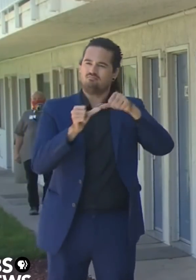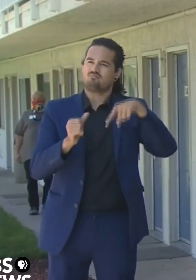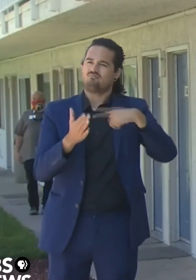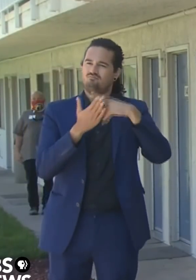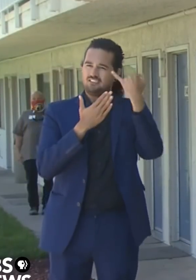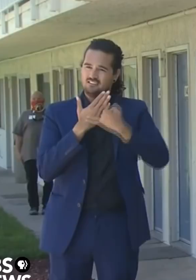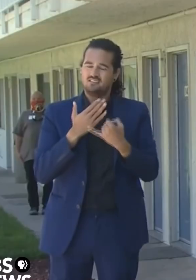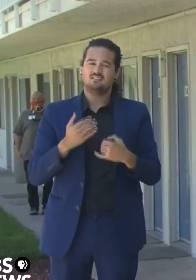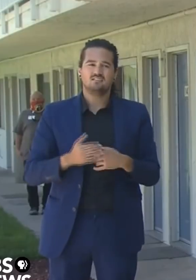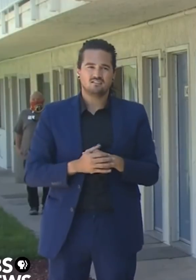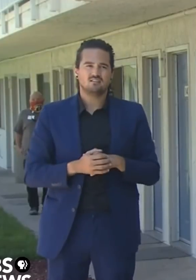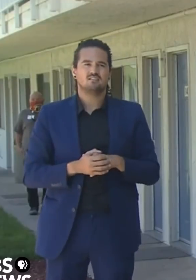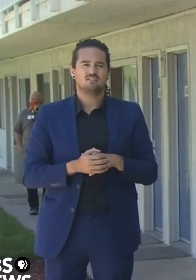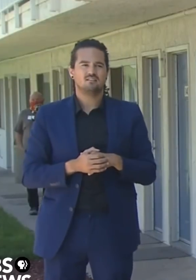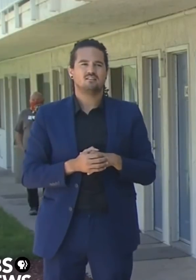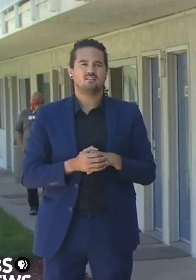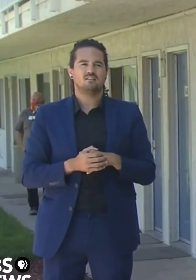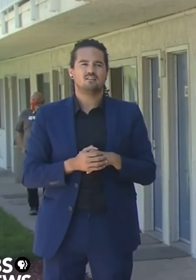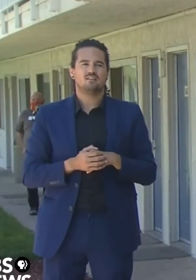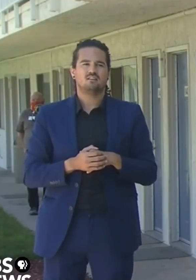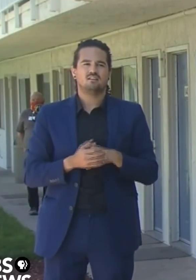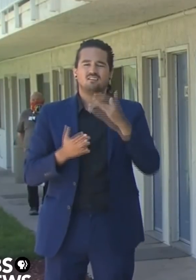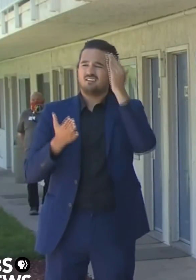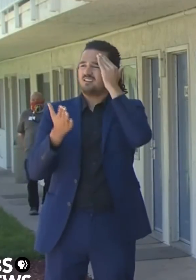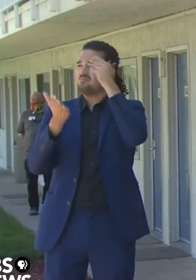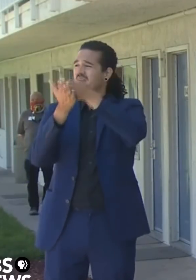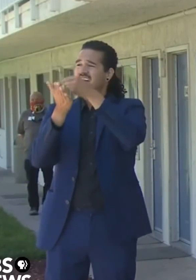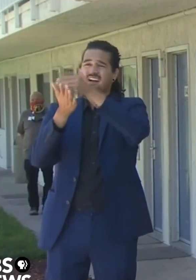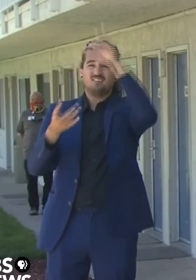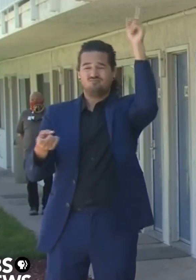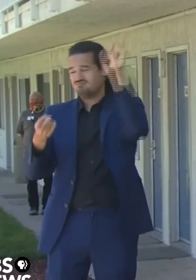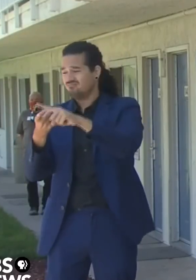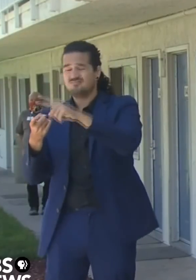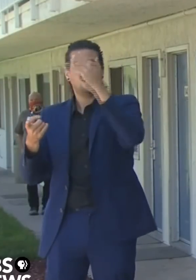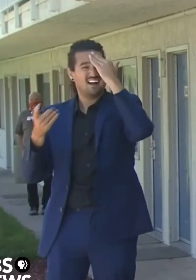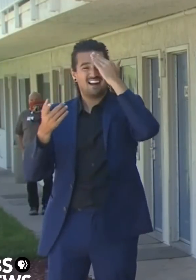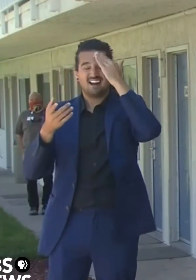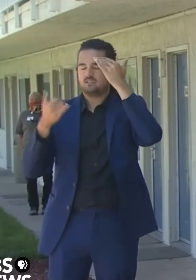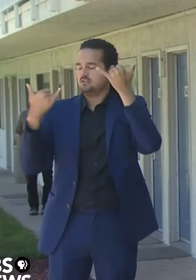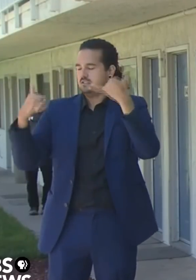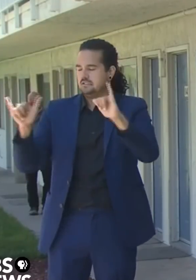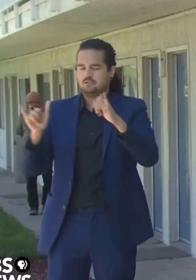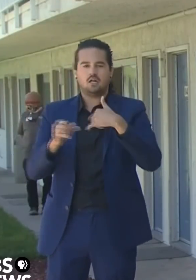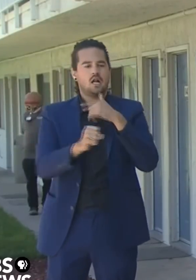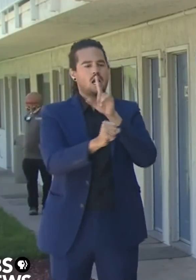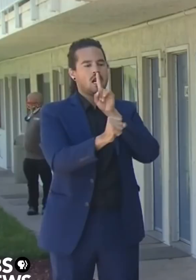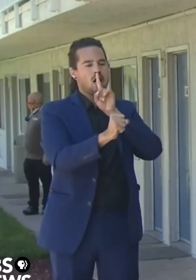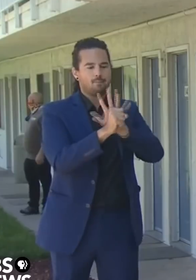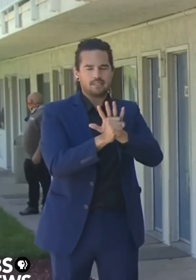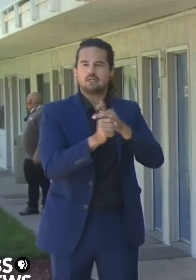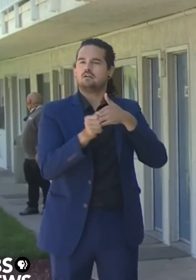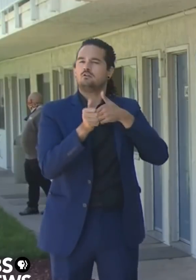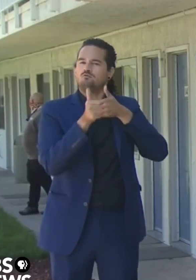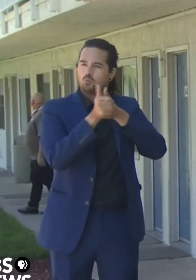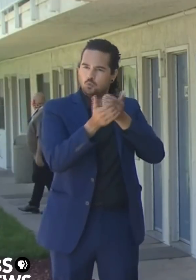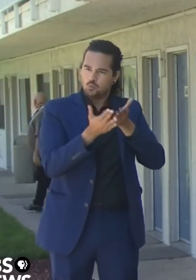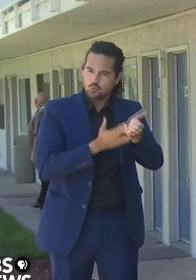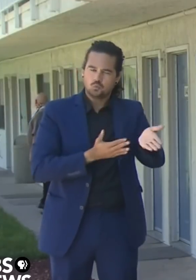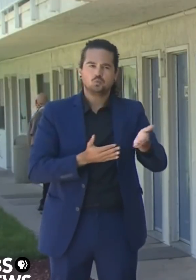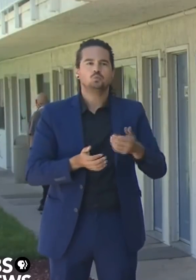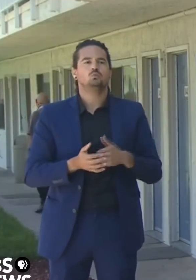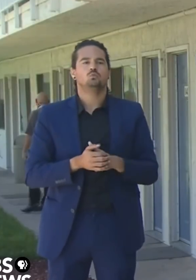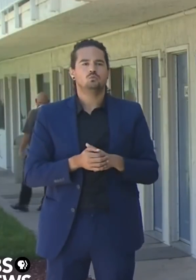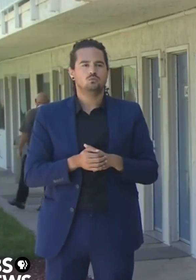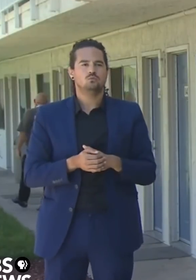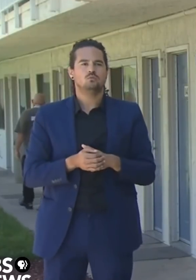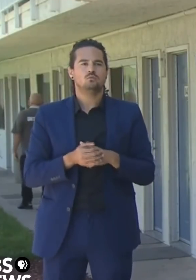budgetary constraints and continue to process programs that we think are really making a difference in people's lives. Project Home Key is one of them